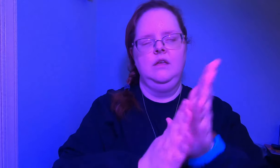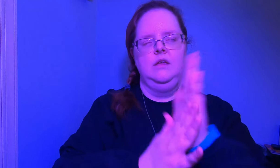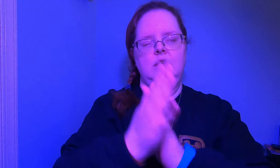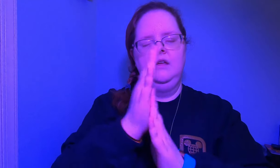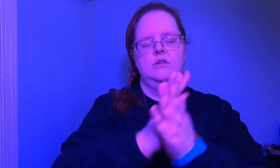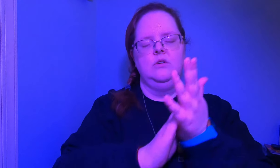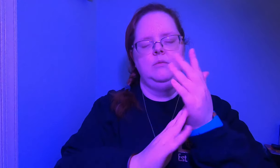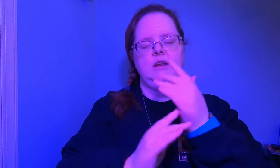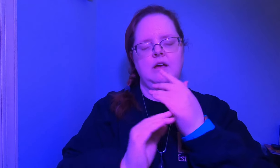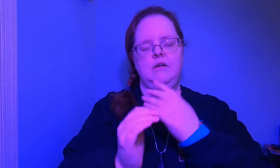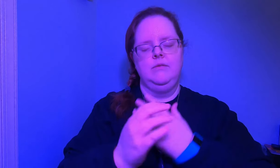join me now